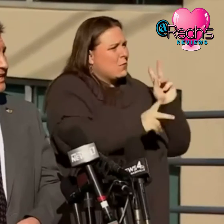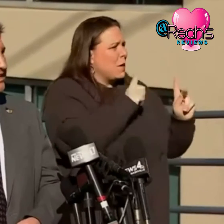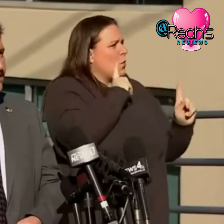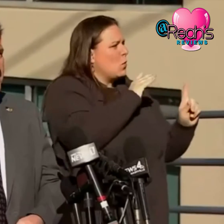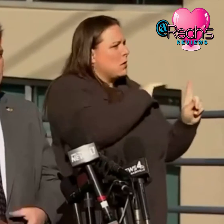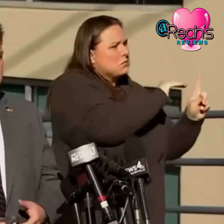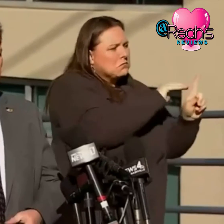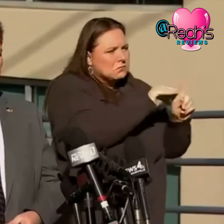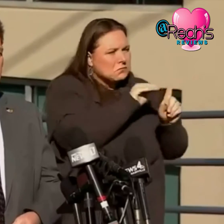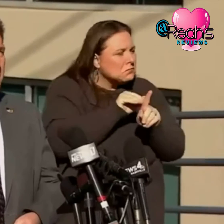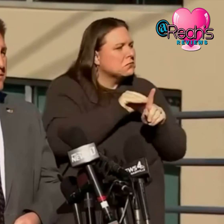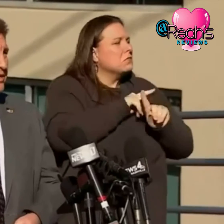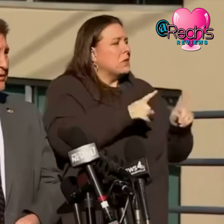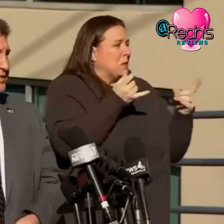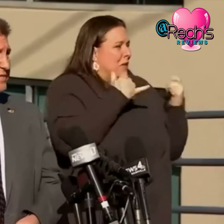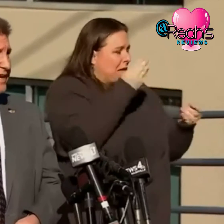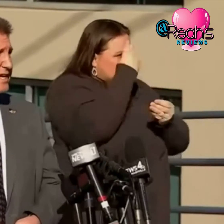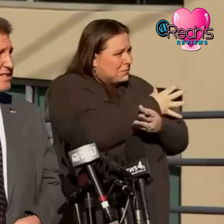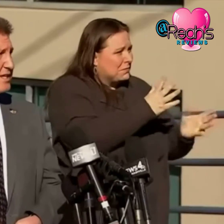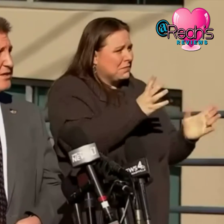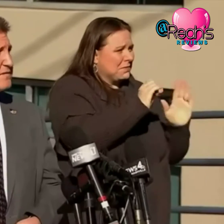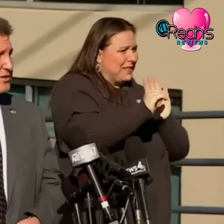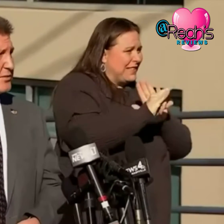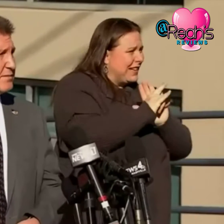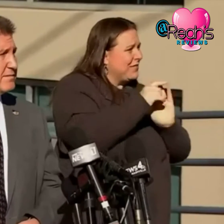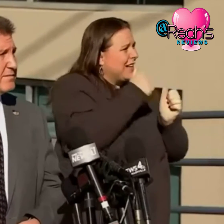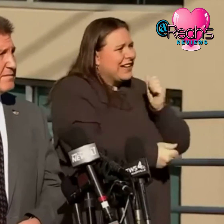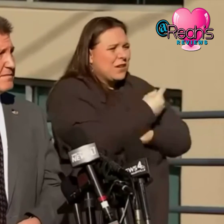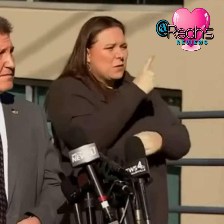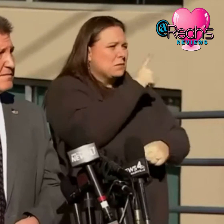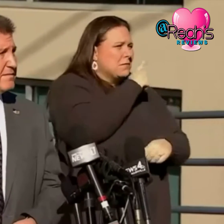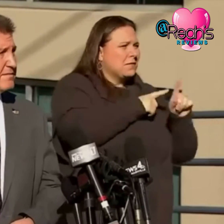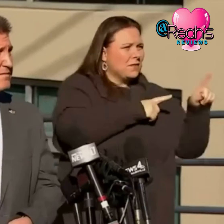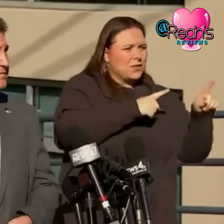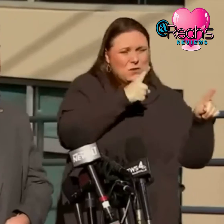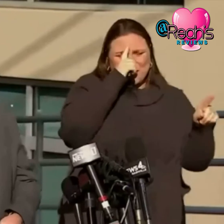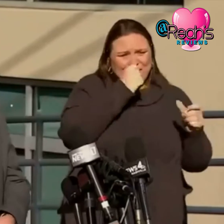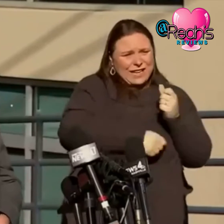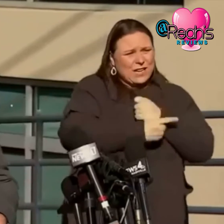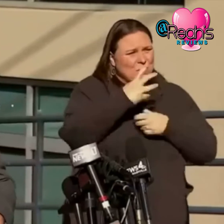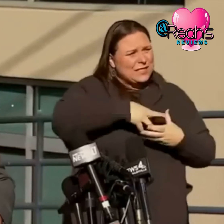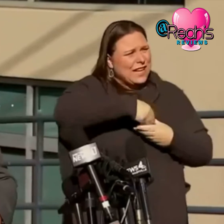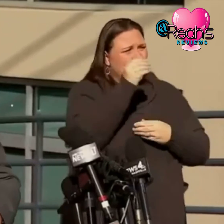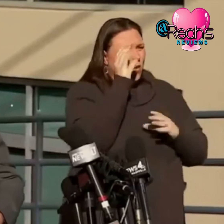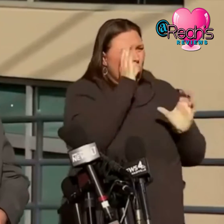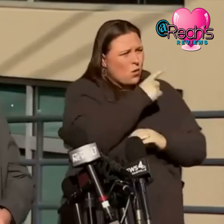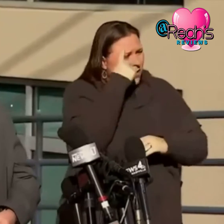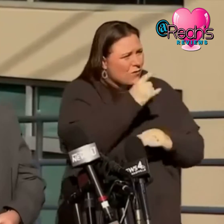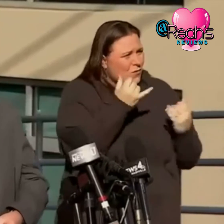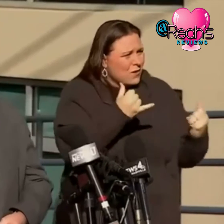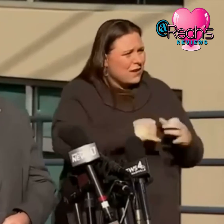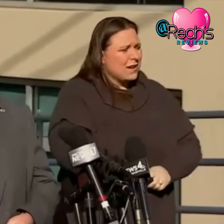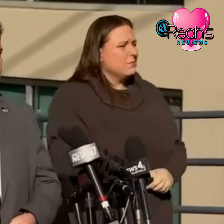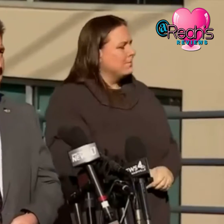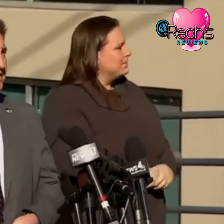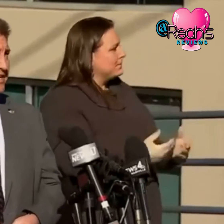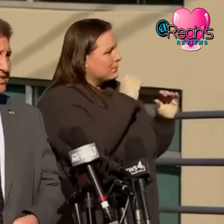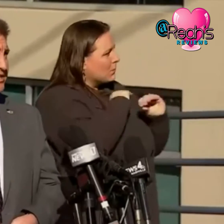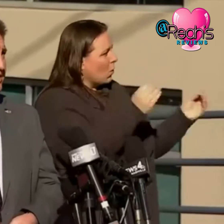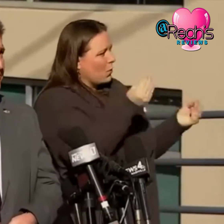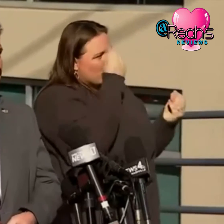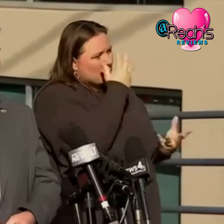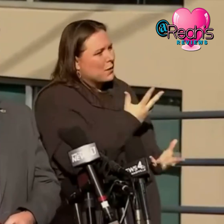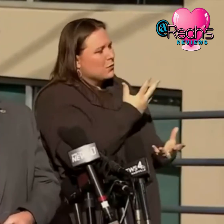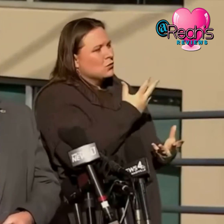we're looking at so at this point we're not prepared to identify any single individual at this point we don't have any